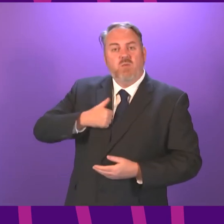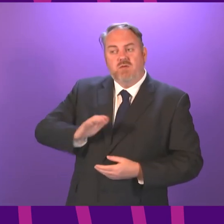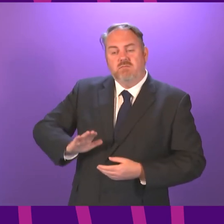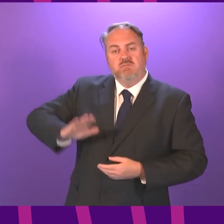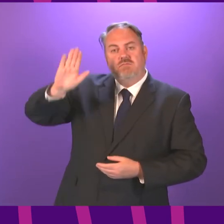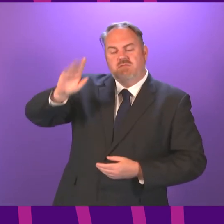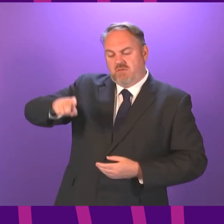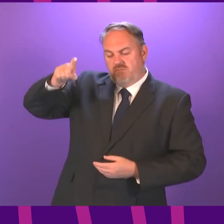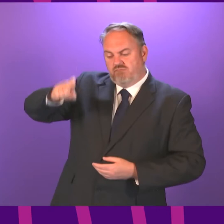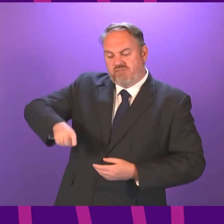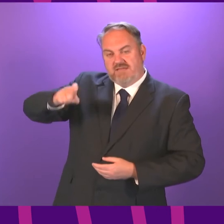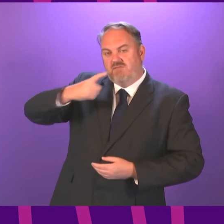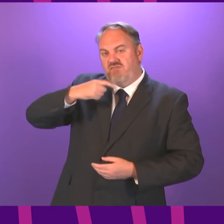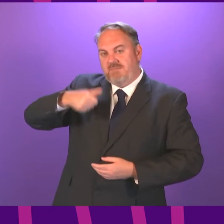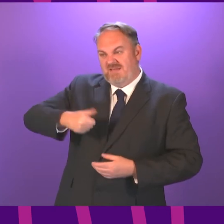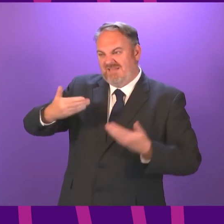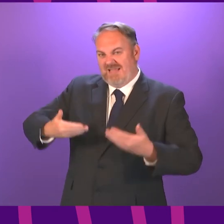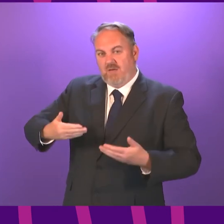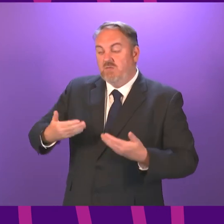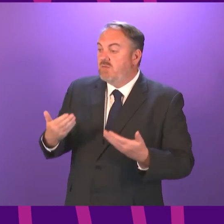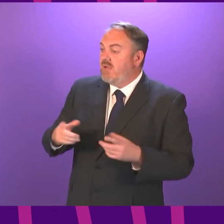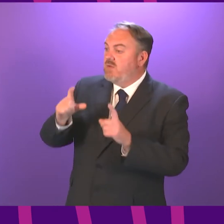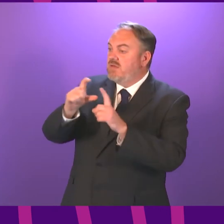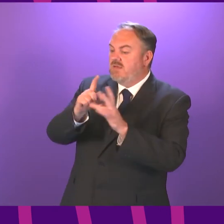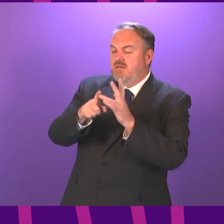to speak buttons now. And I call Douglas Ross.